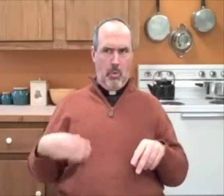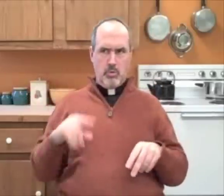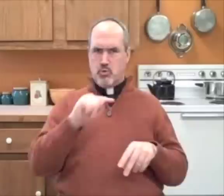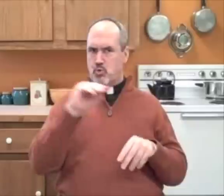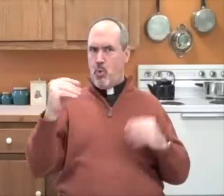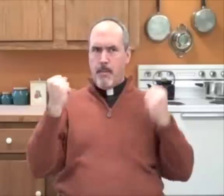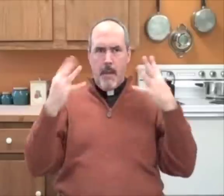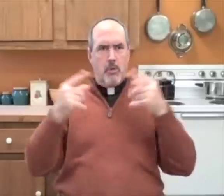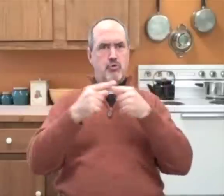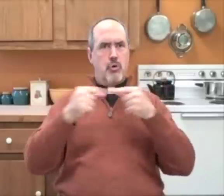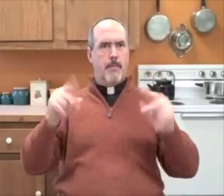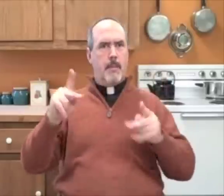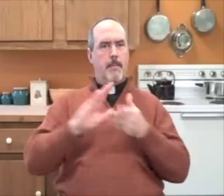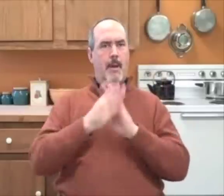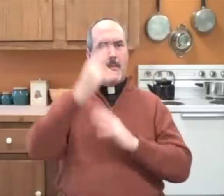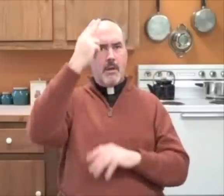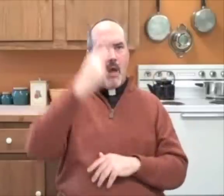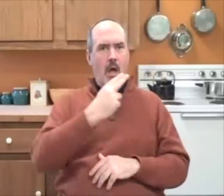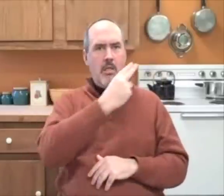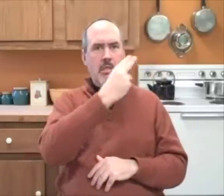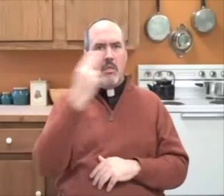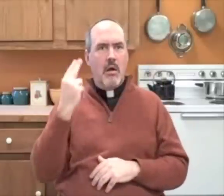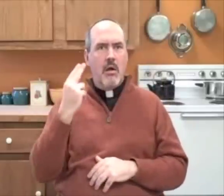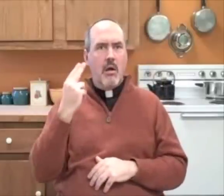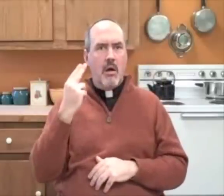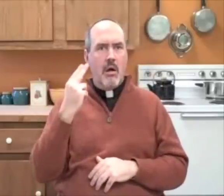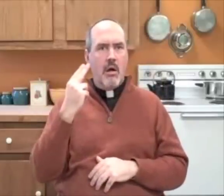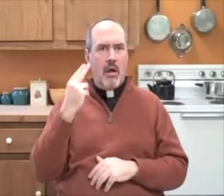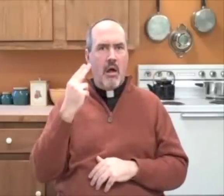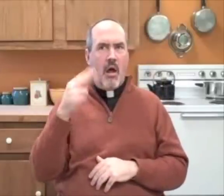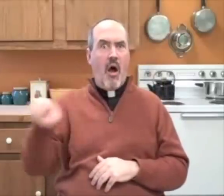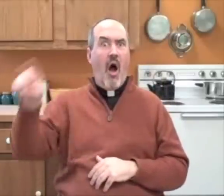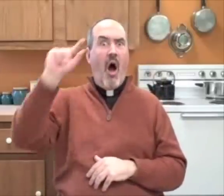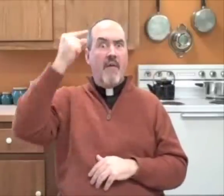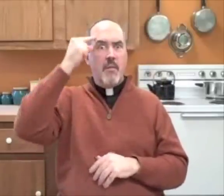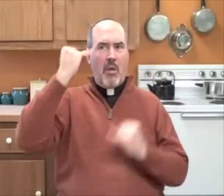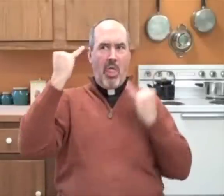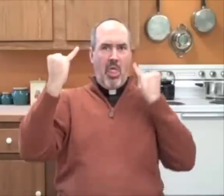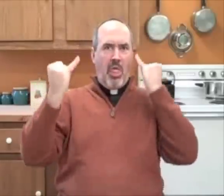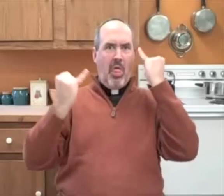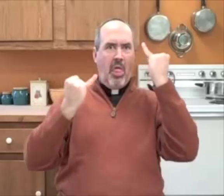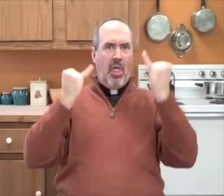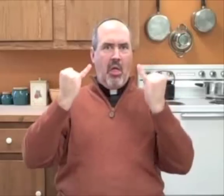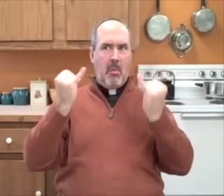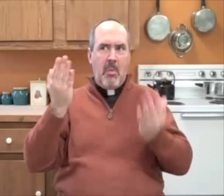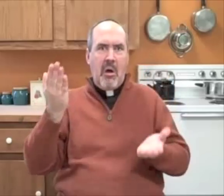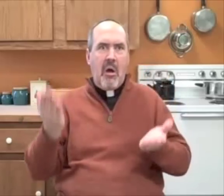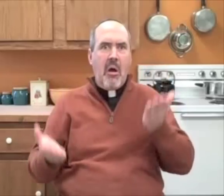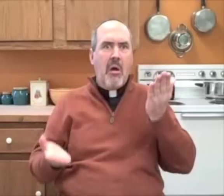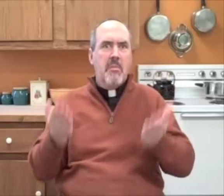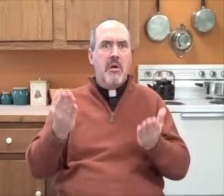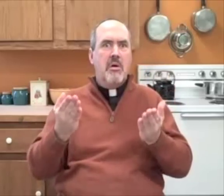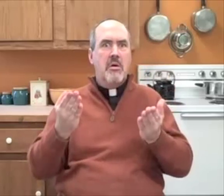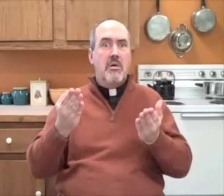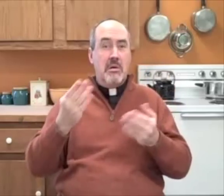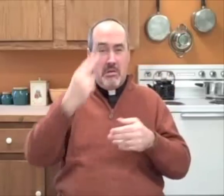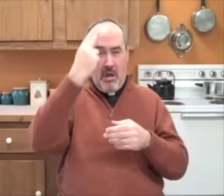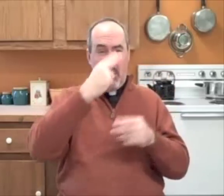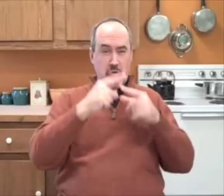were too many Japanese people converting to Catholicism. The government got worried that too many people